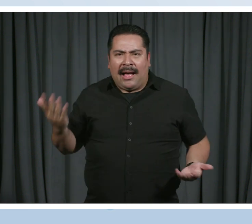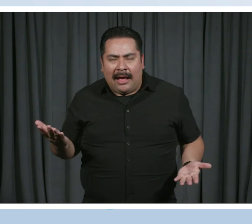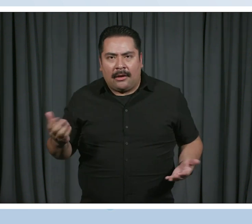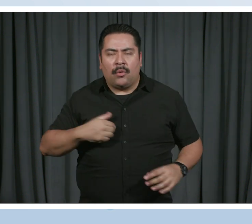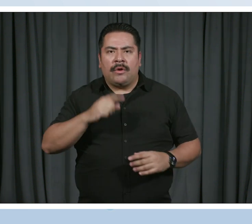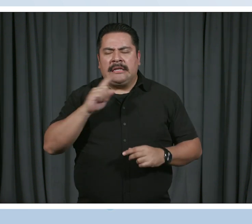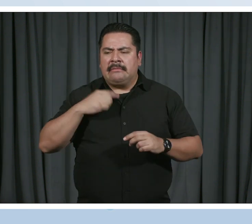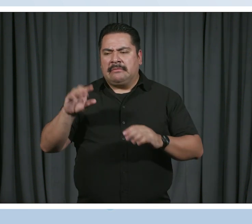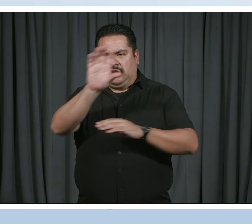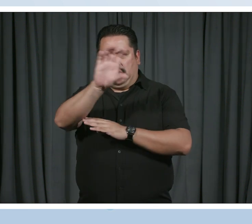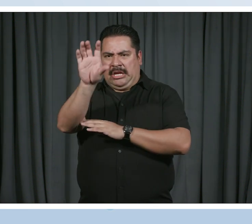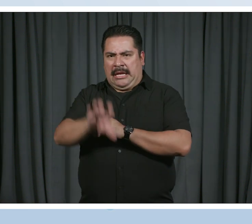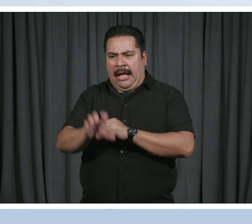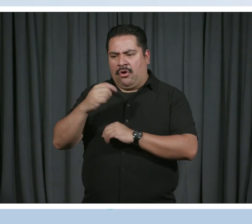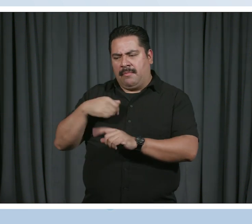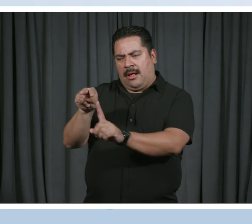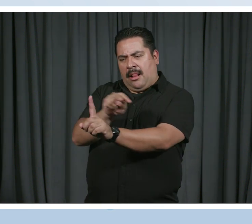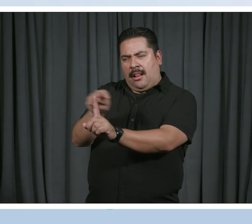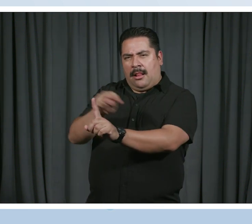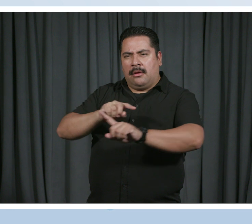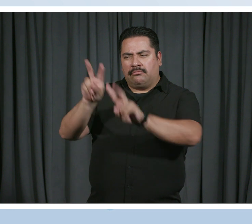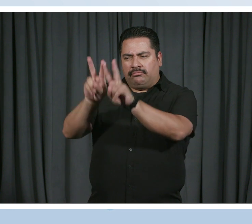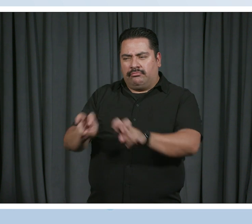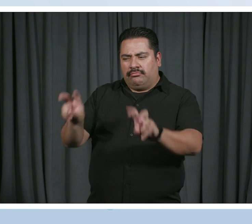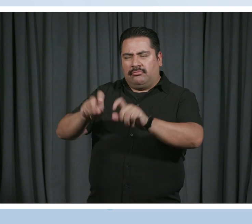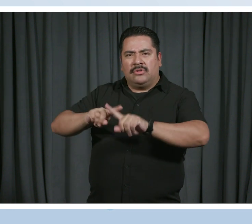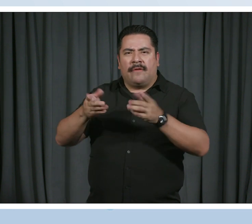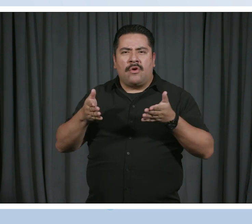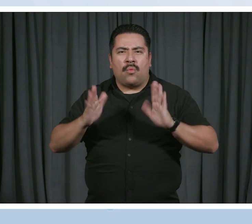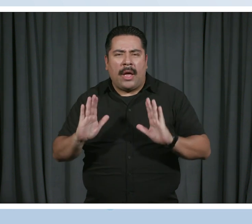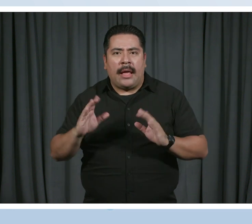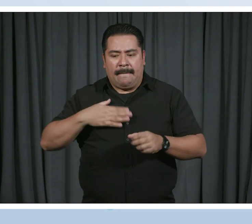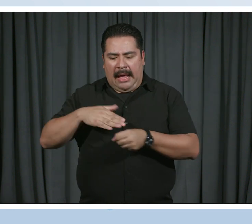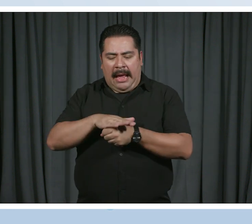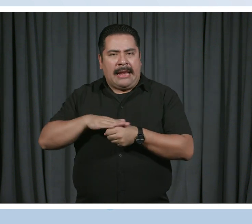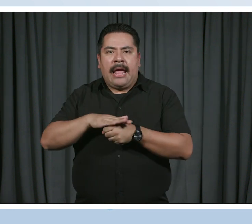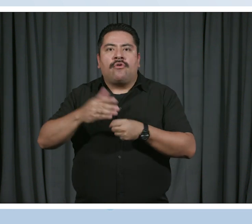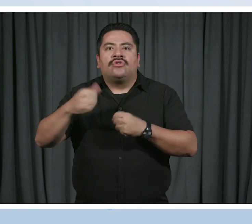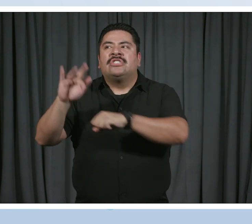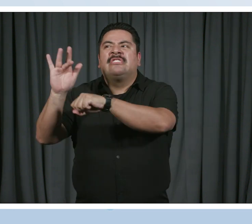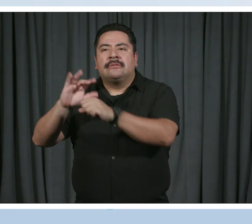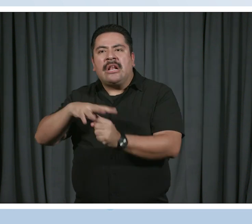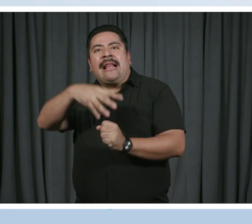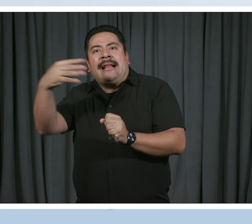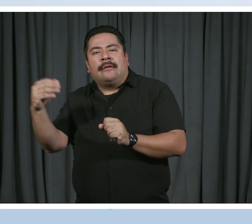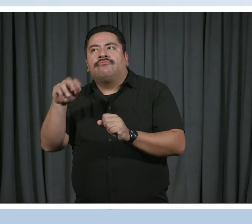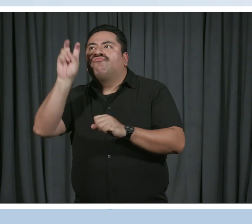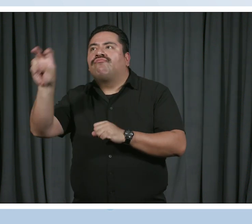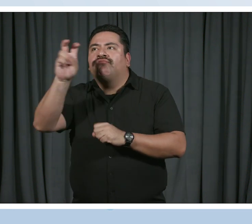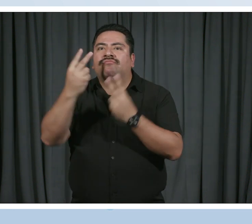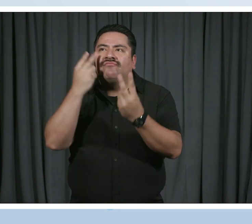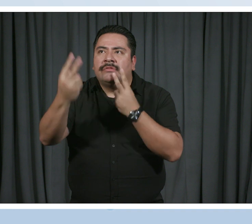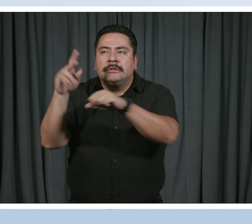really explore Chicago in a different way and to get outside of my neighborhood as much as I could and learn about the other